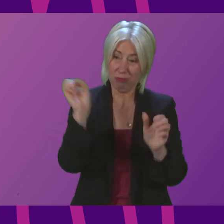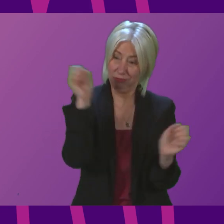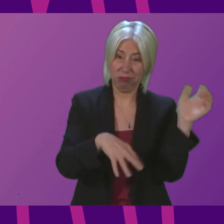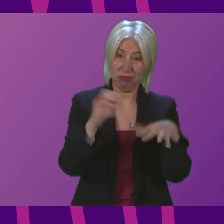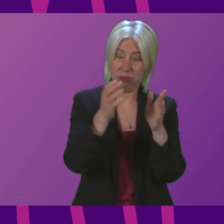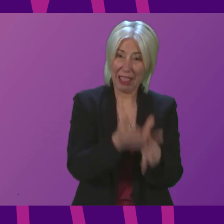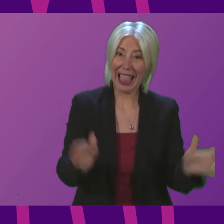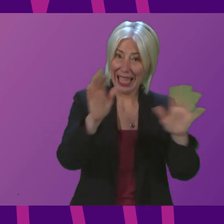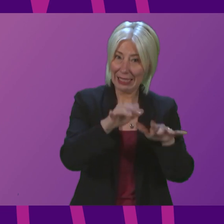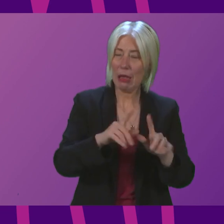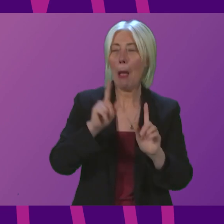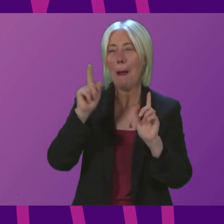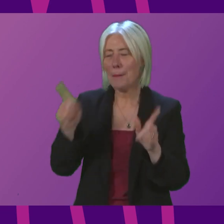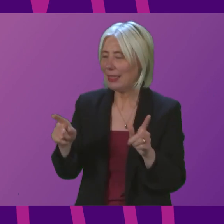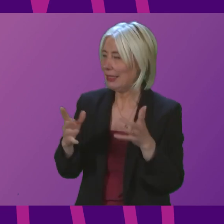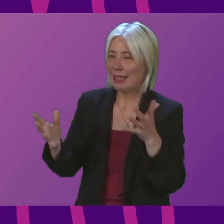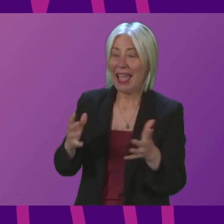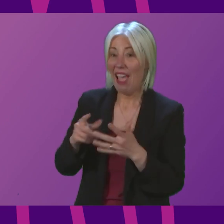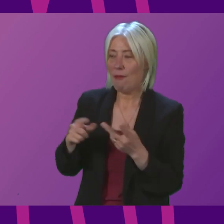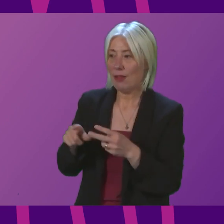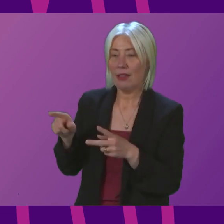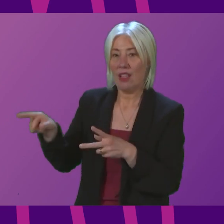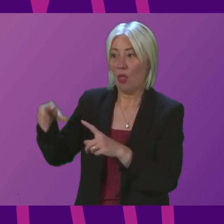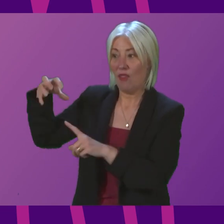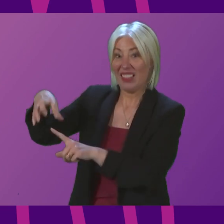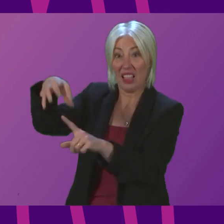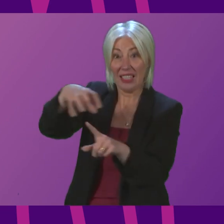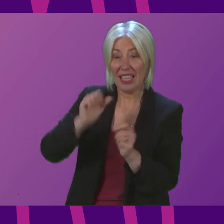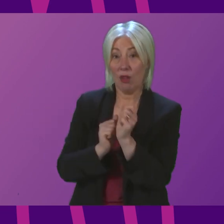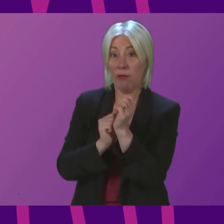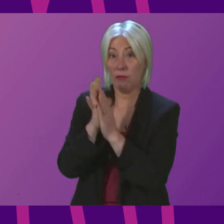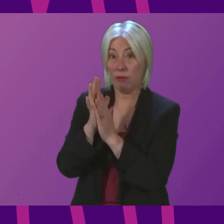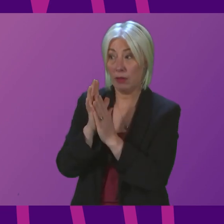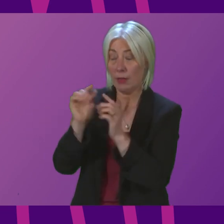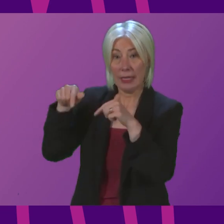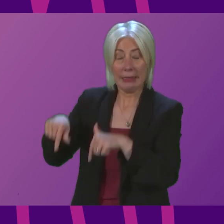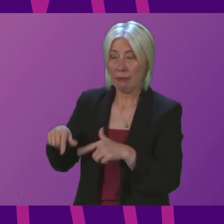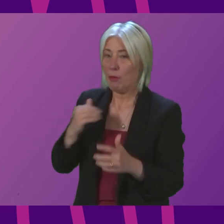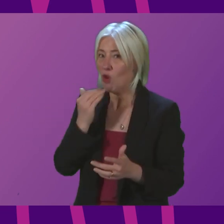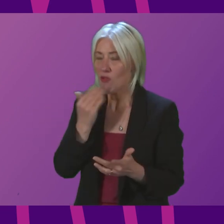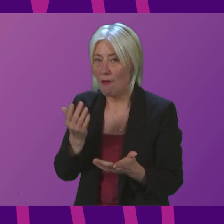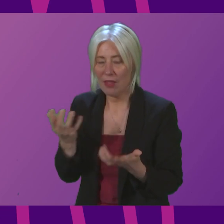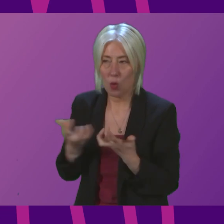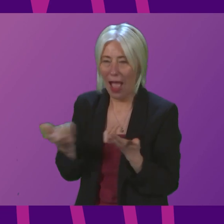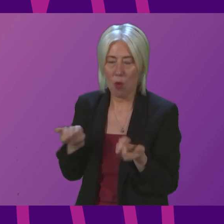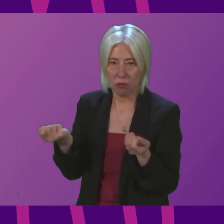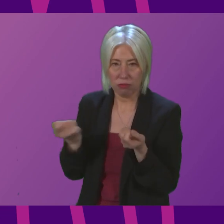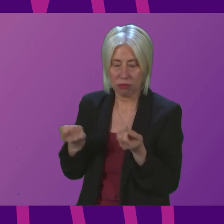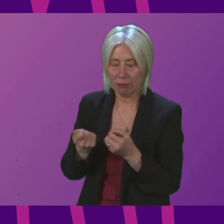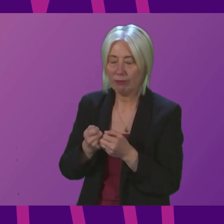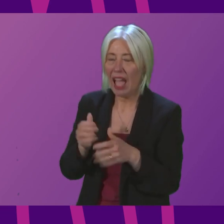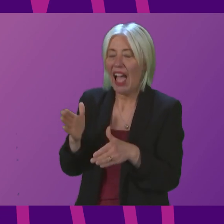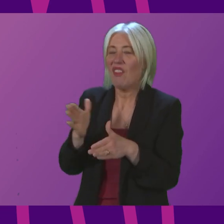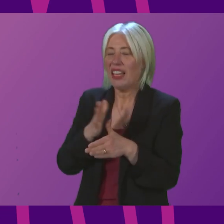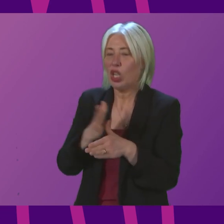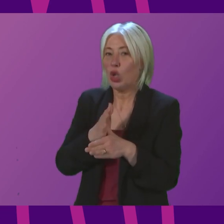of residual waste if most of the facilities in the pipeline of developments are built. We will set out our initial response